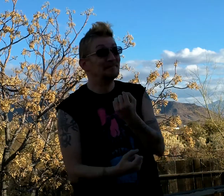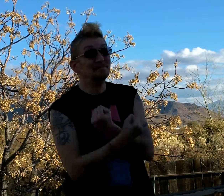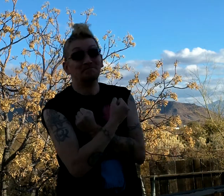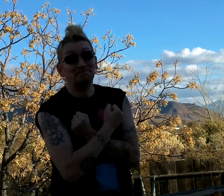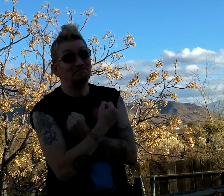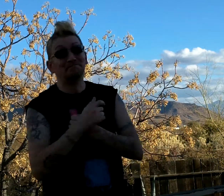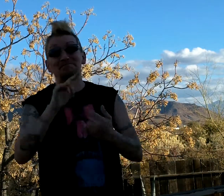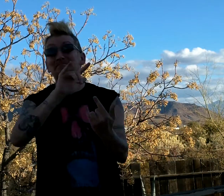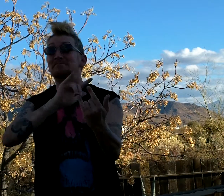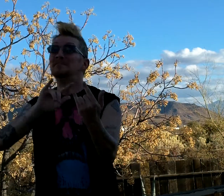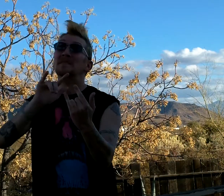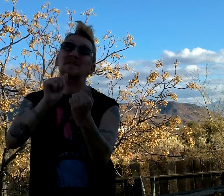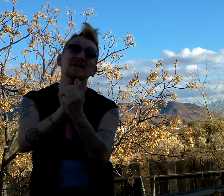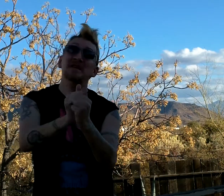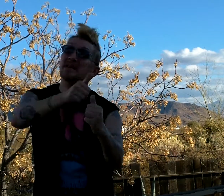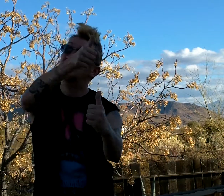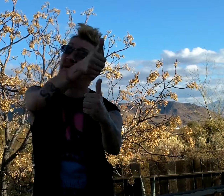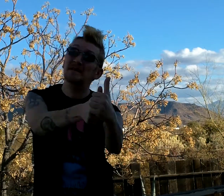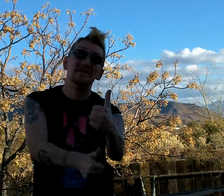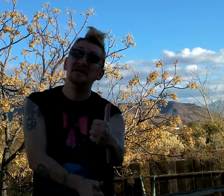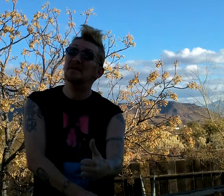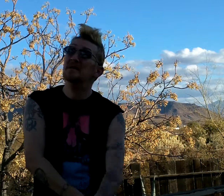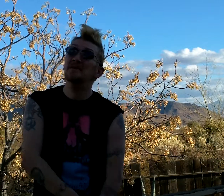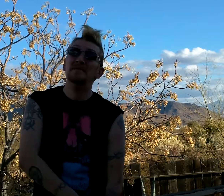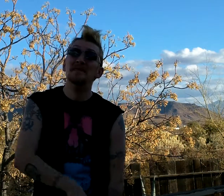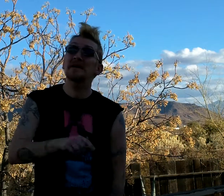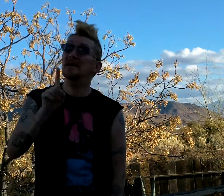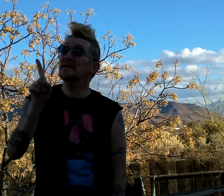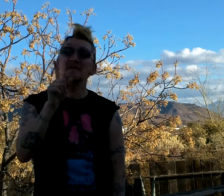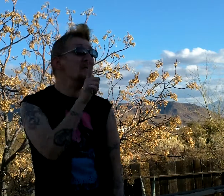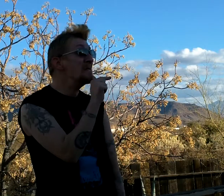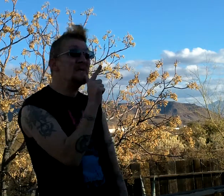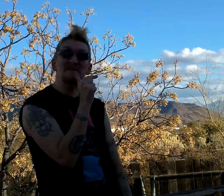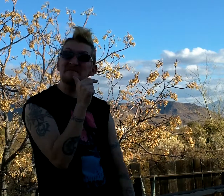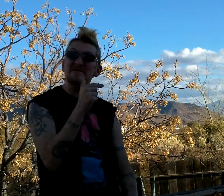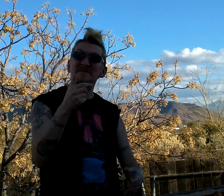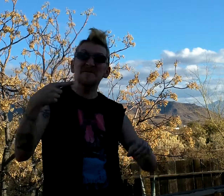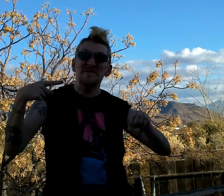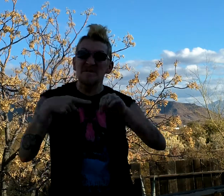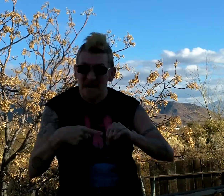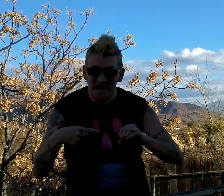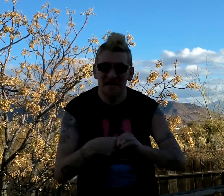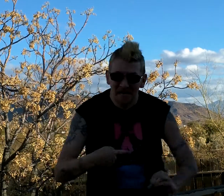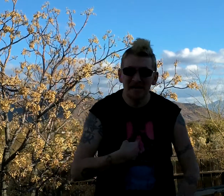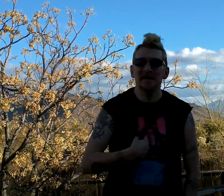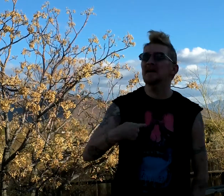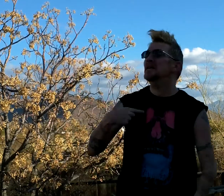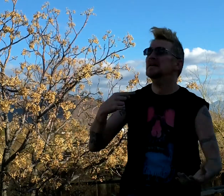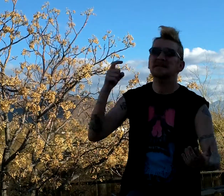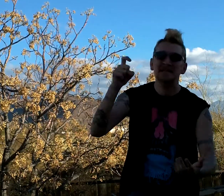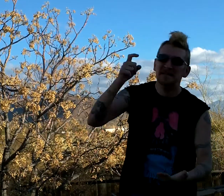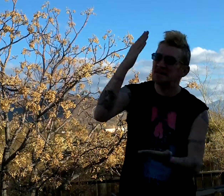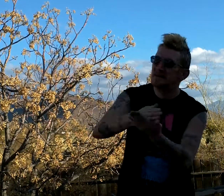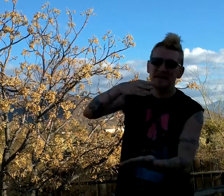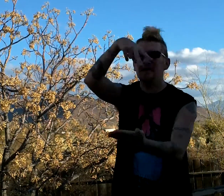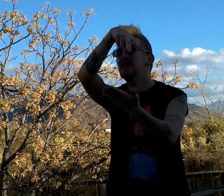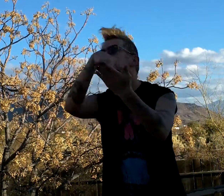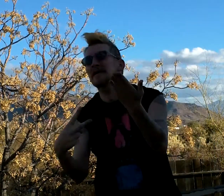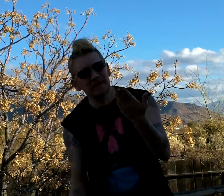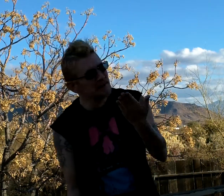in love, with every girl who fucks me up I must stop falling